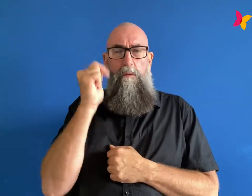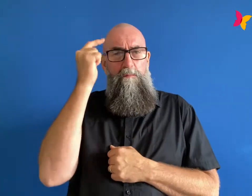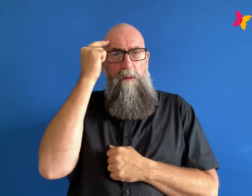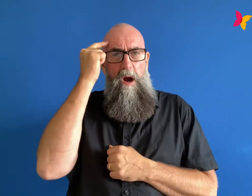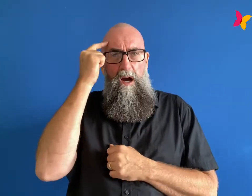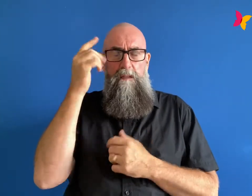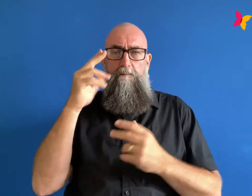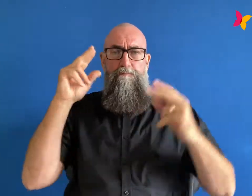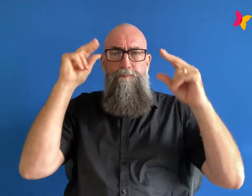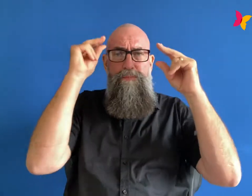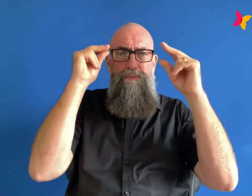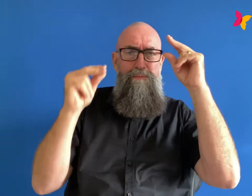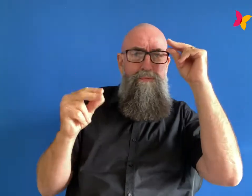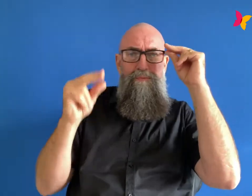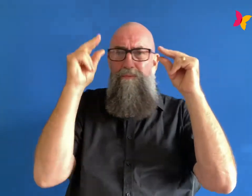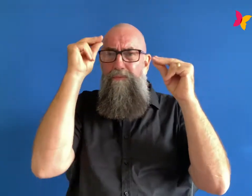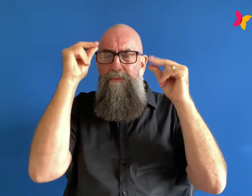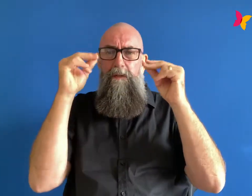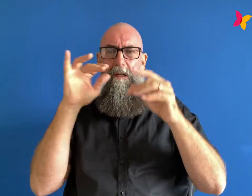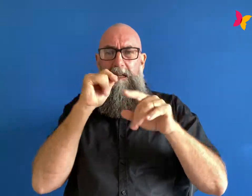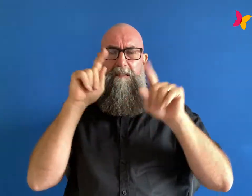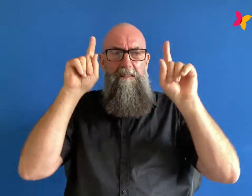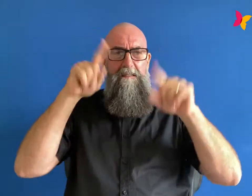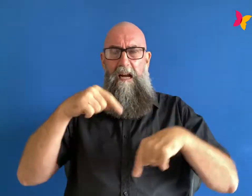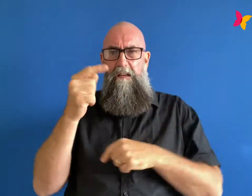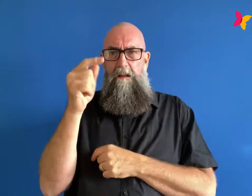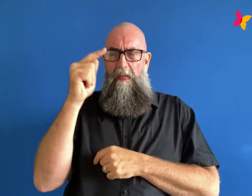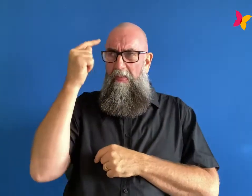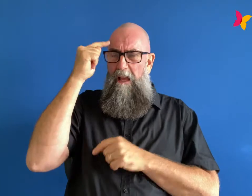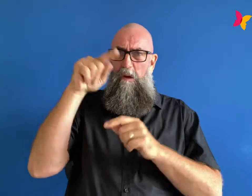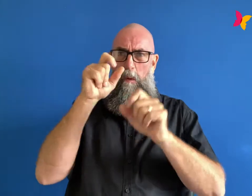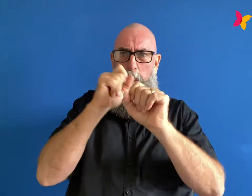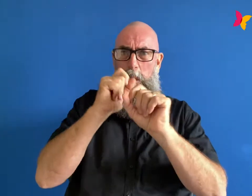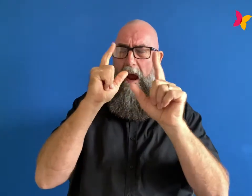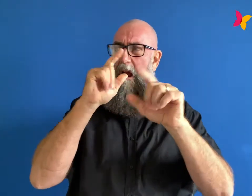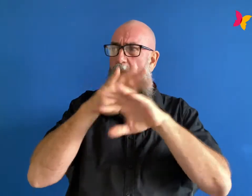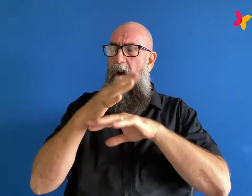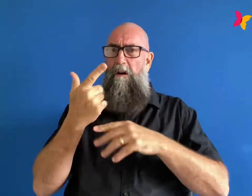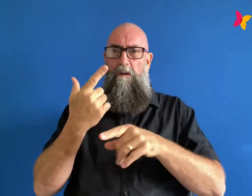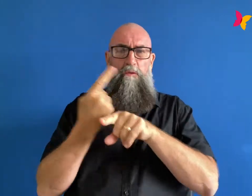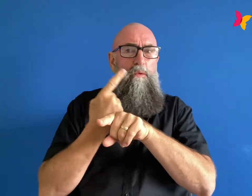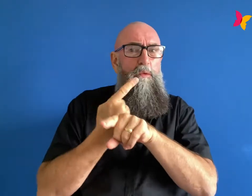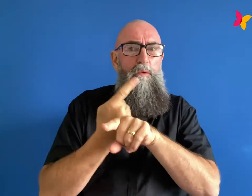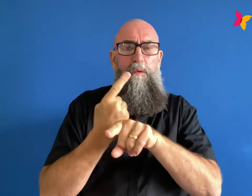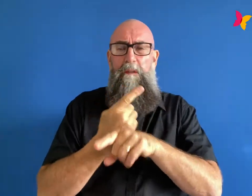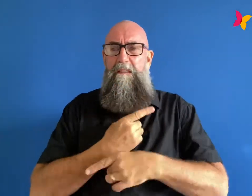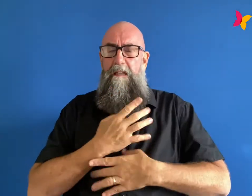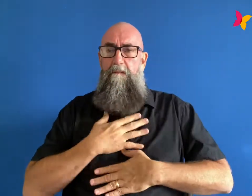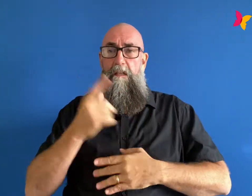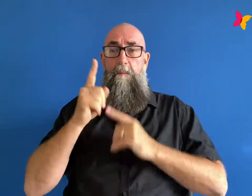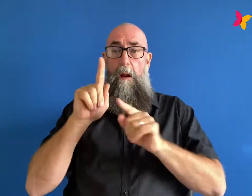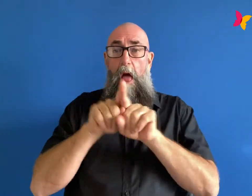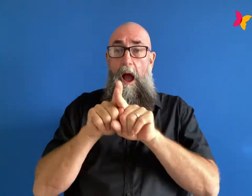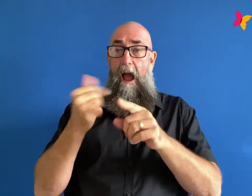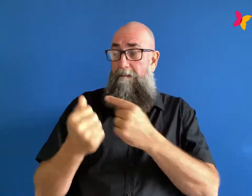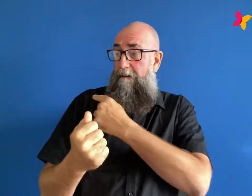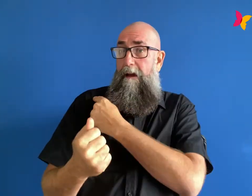or any eternal monologue i particularly like the tv trope of a little angel or a little devil whispering into a character's ear